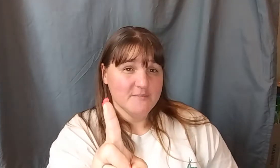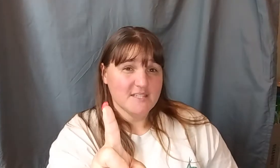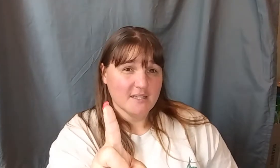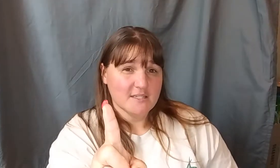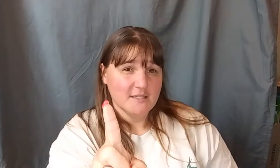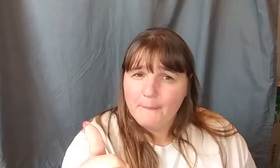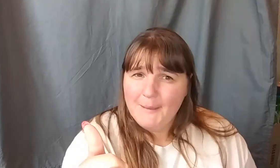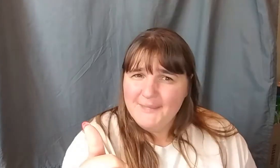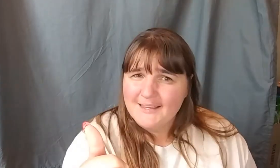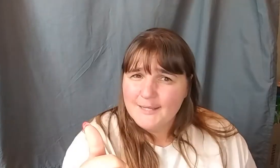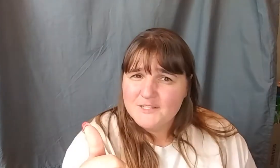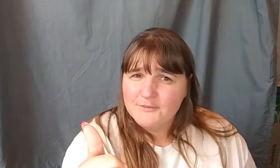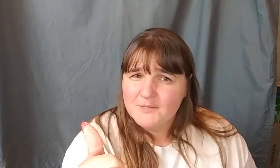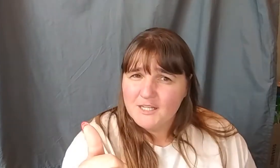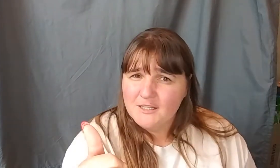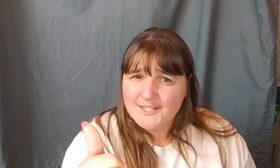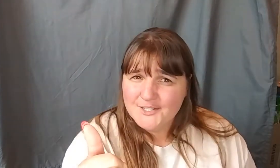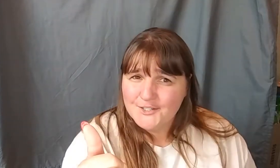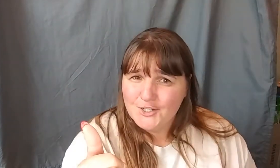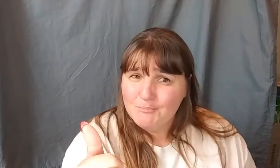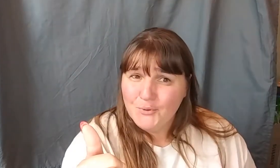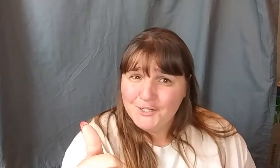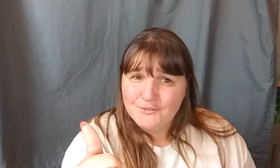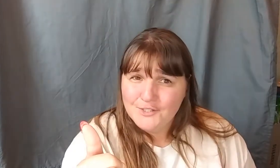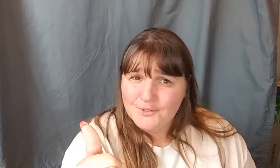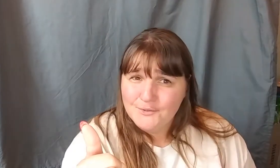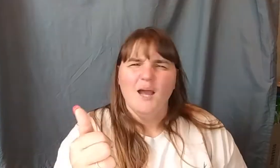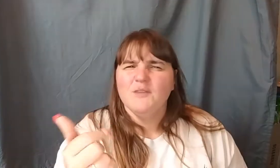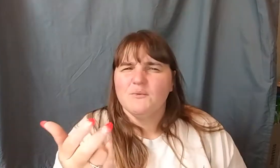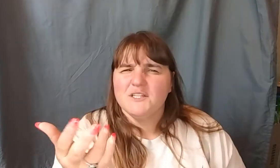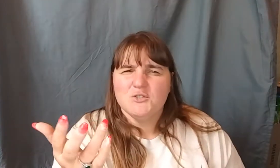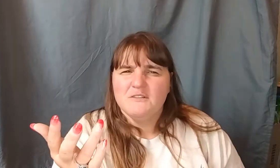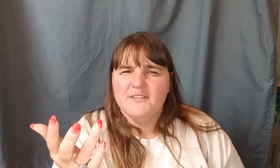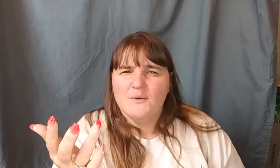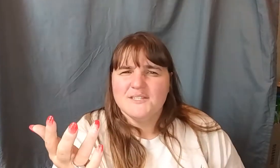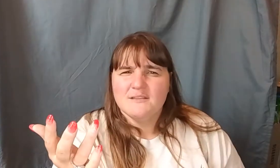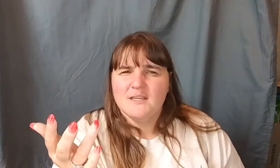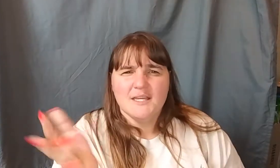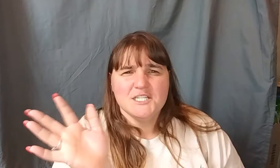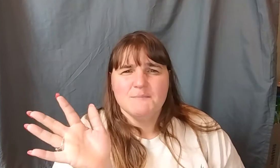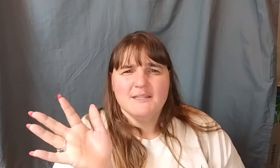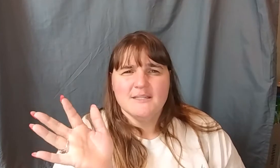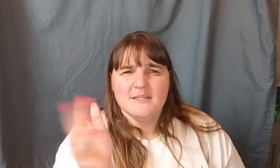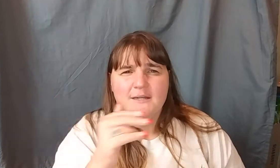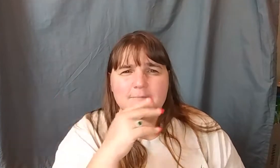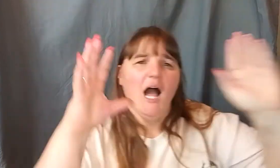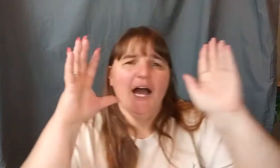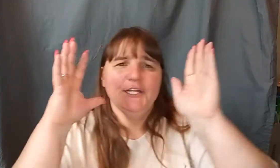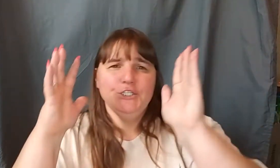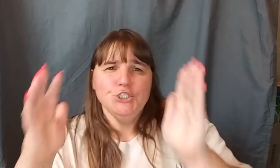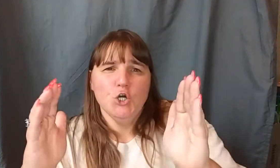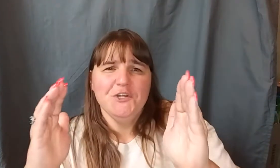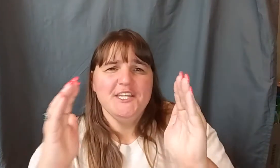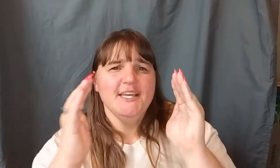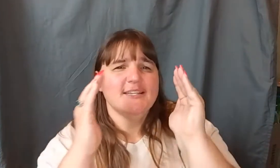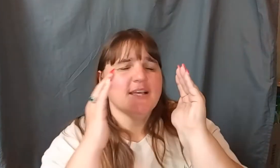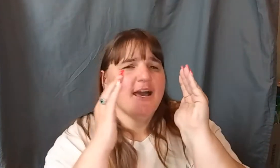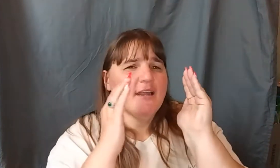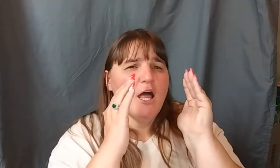sexy. Maybe it comes from the closet nerd point of view. I'm not really sure if that was a thing. I just made that thing up. I know he has had a